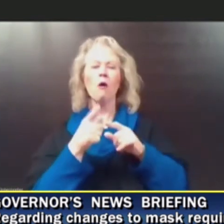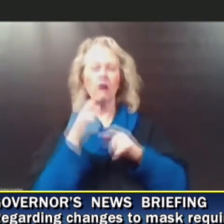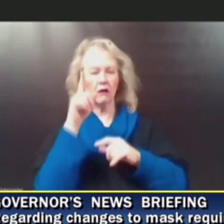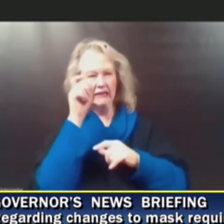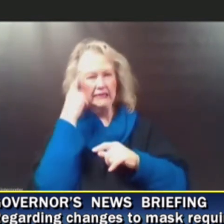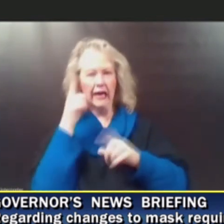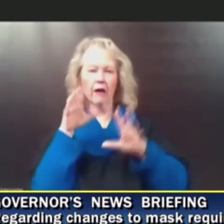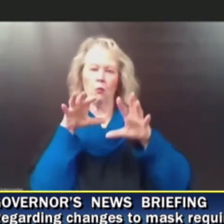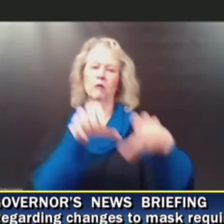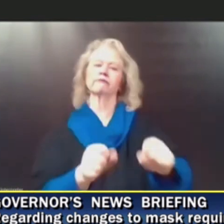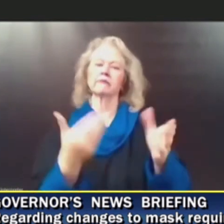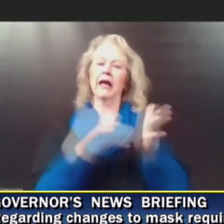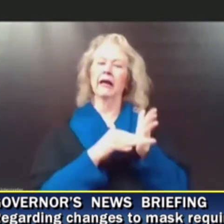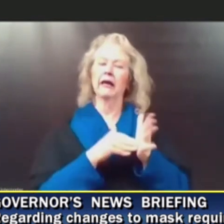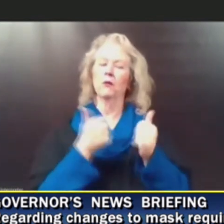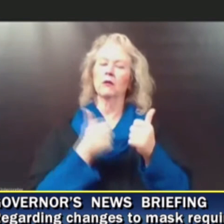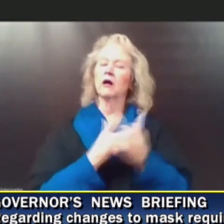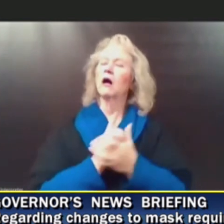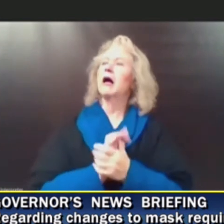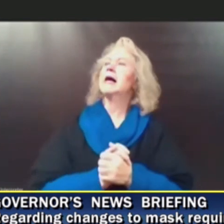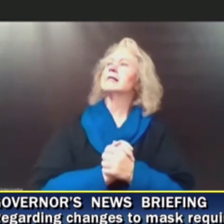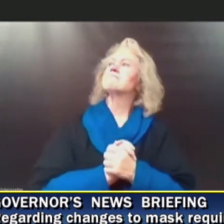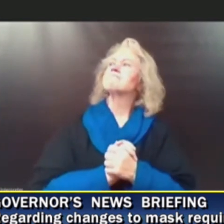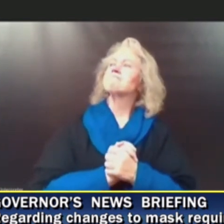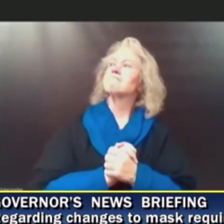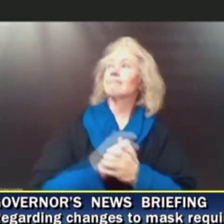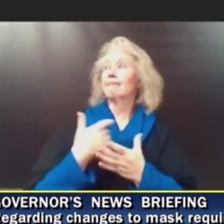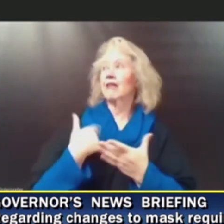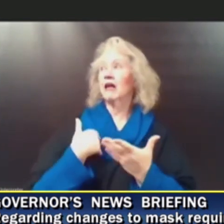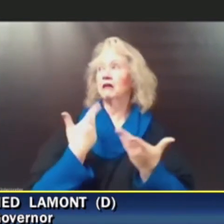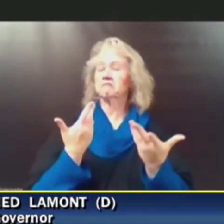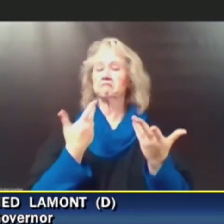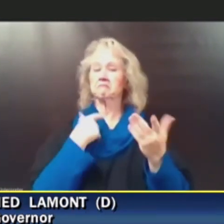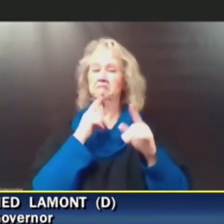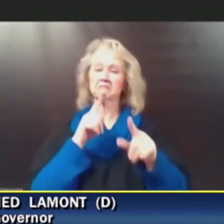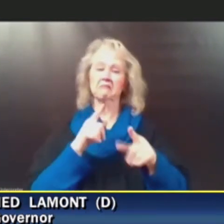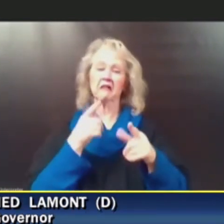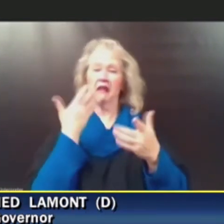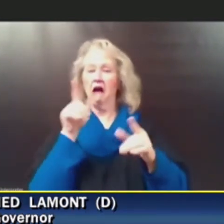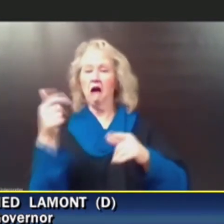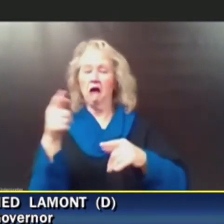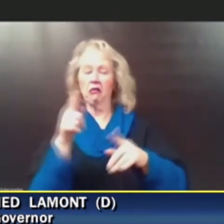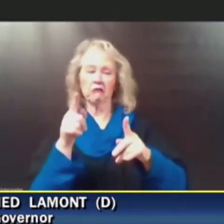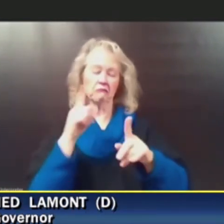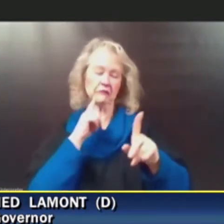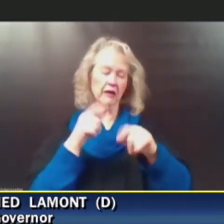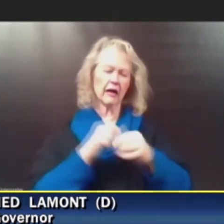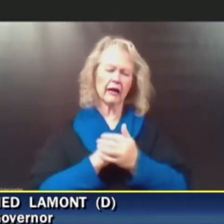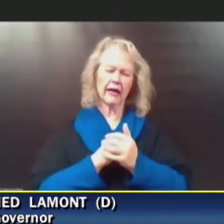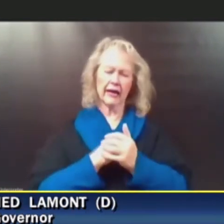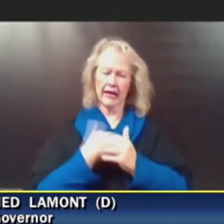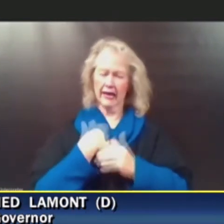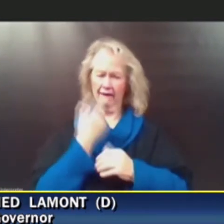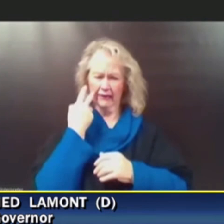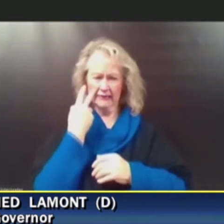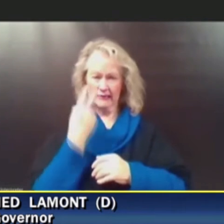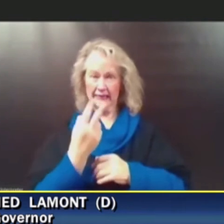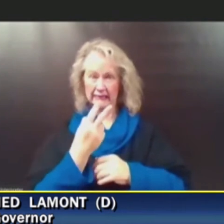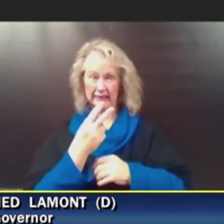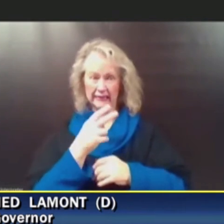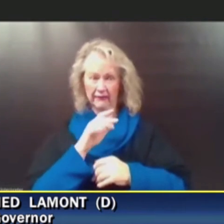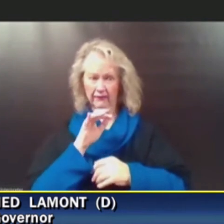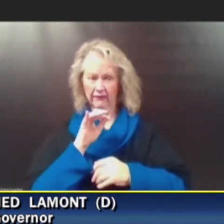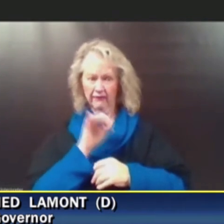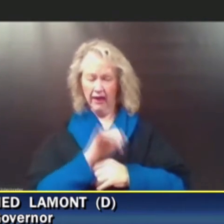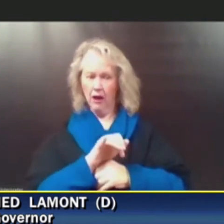over again? I'll start with that, then let the knowledgeable people jump in. If I saw that there was a variant that looked